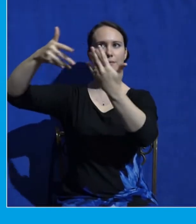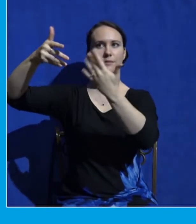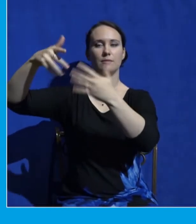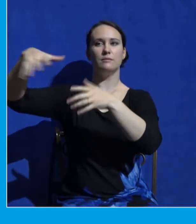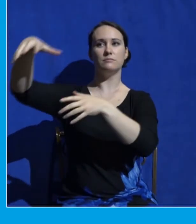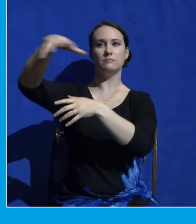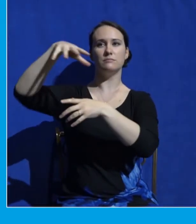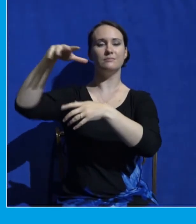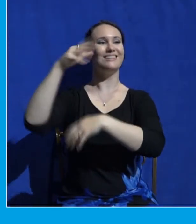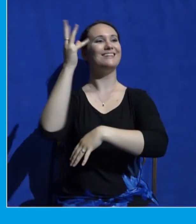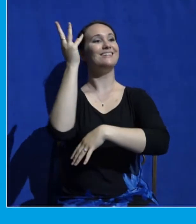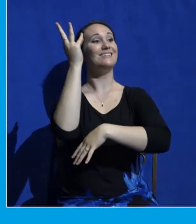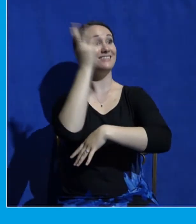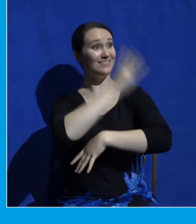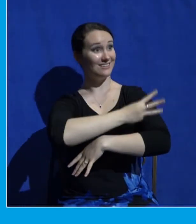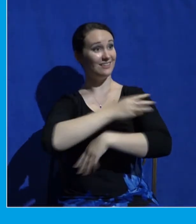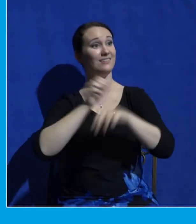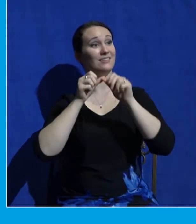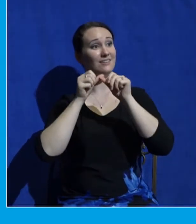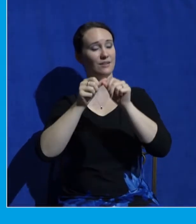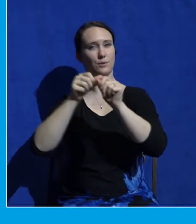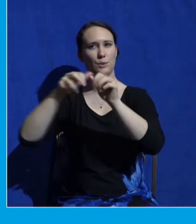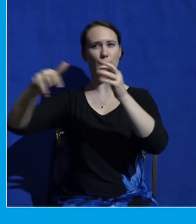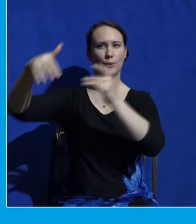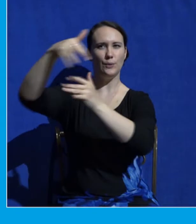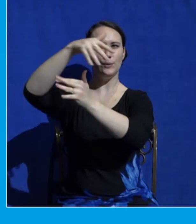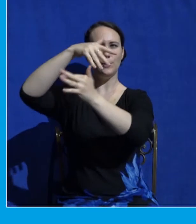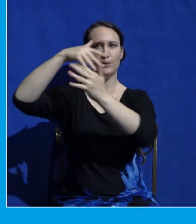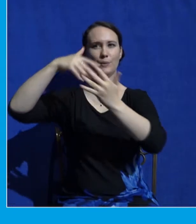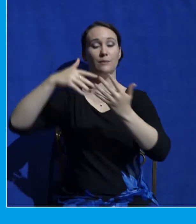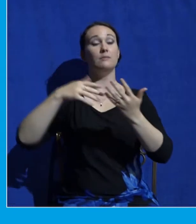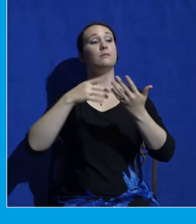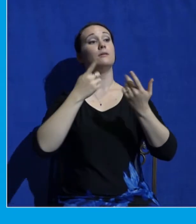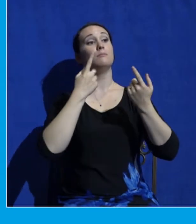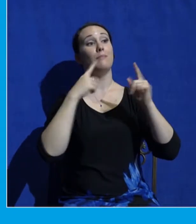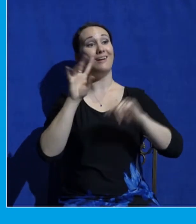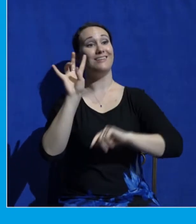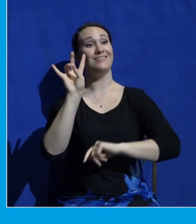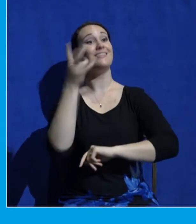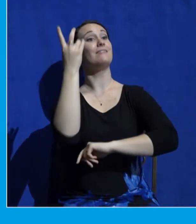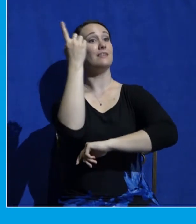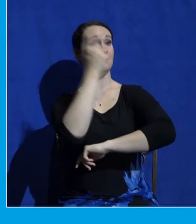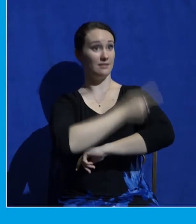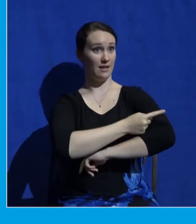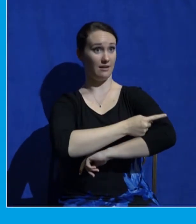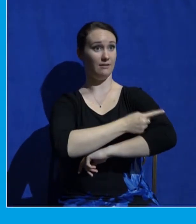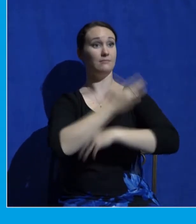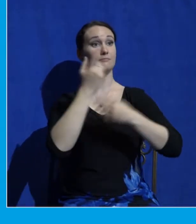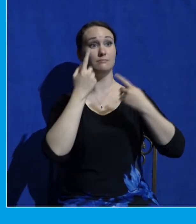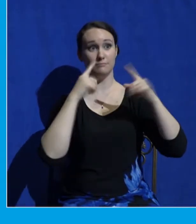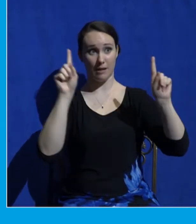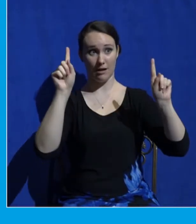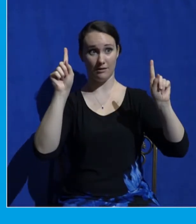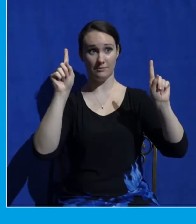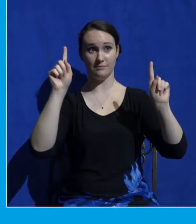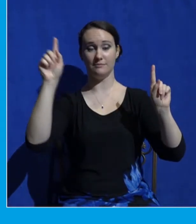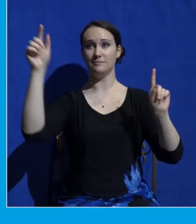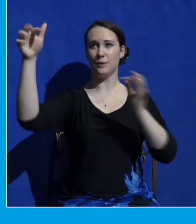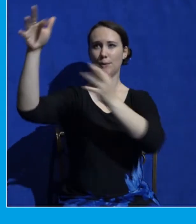days. And on the seventh day, he called to Moses out of the midst of the